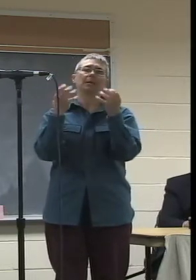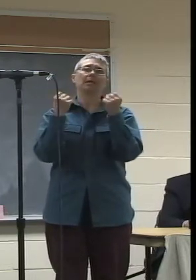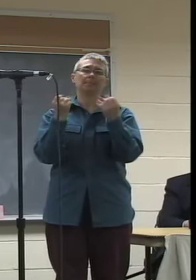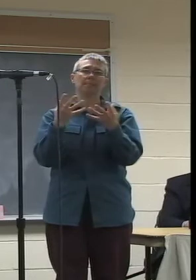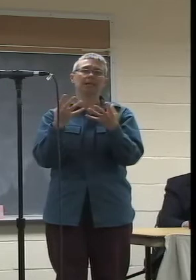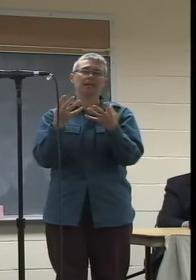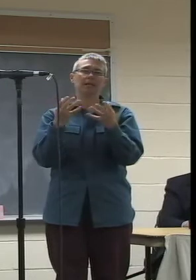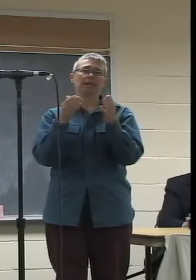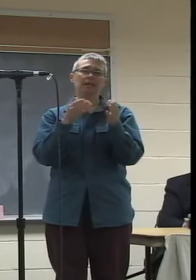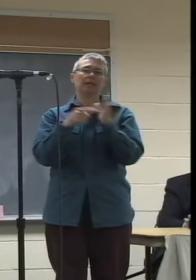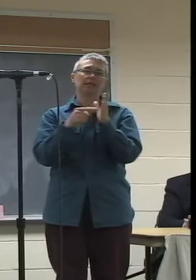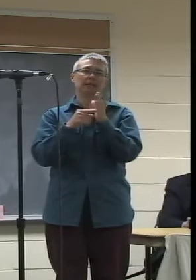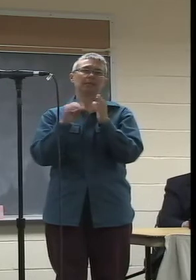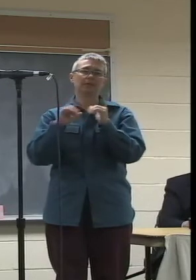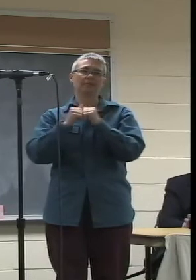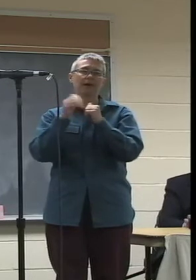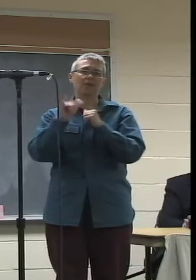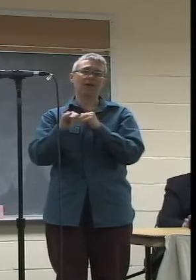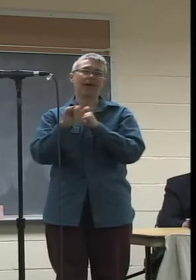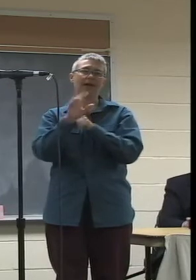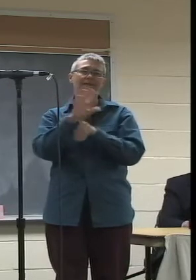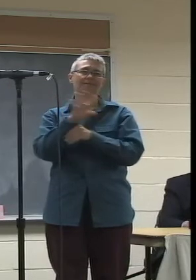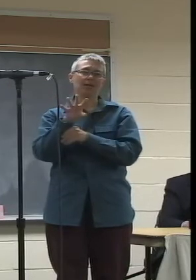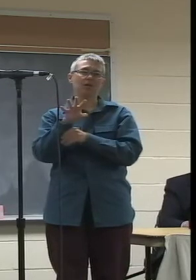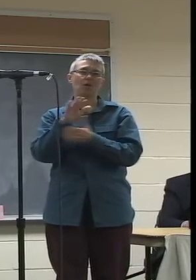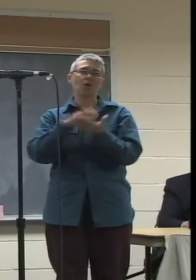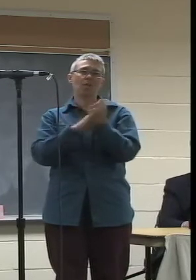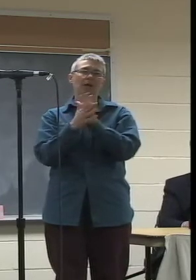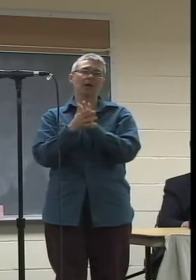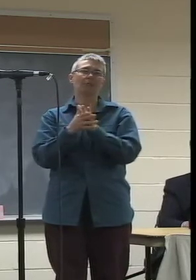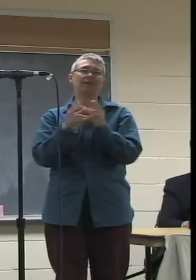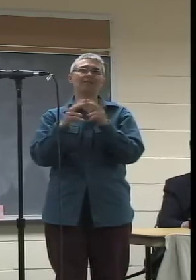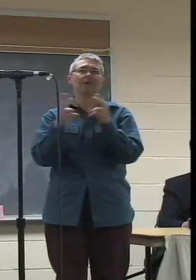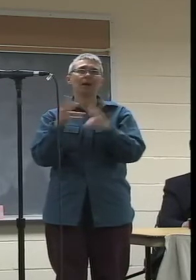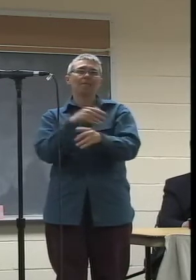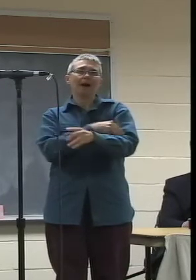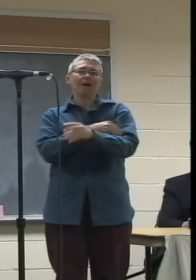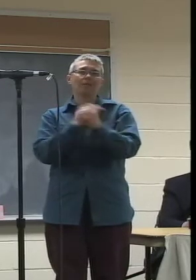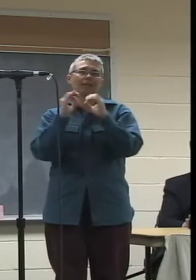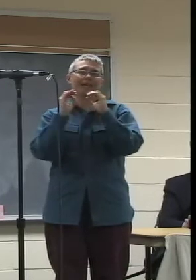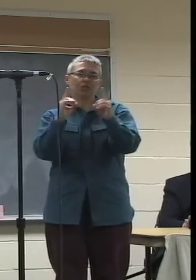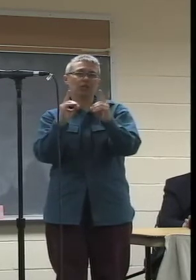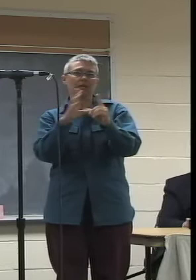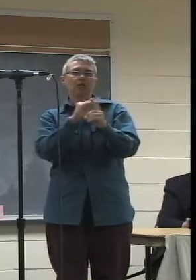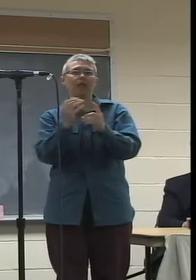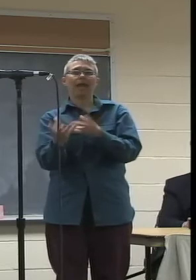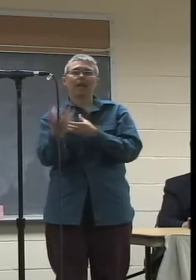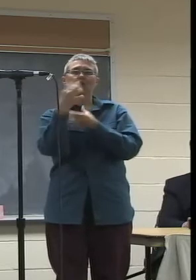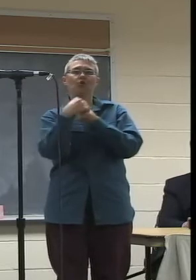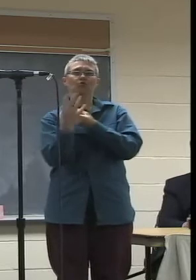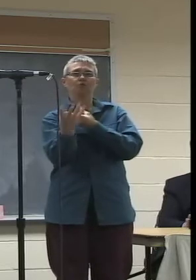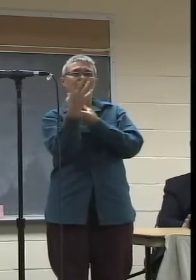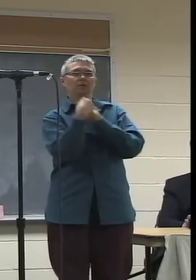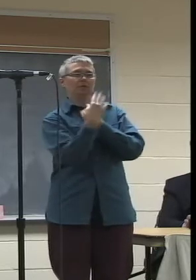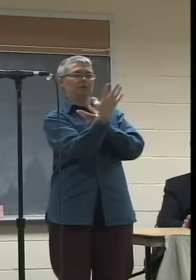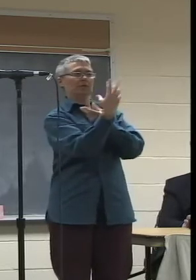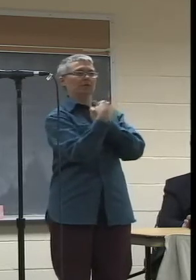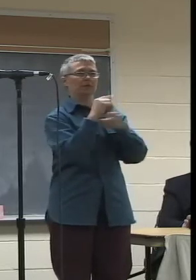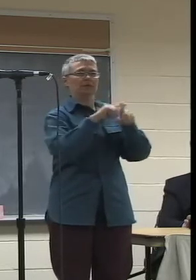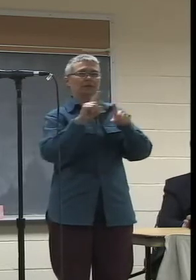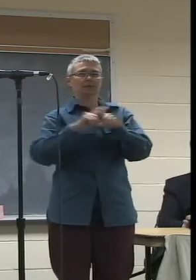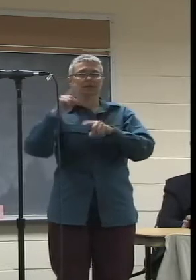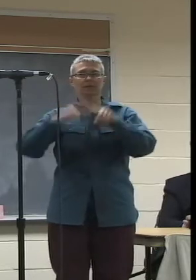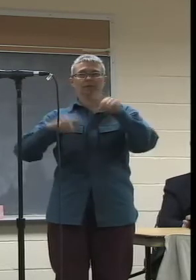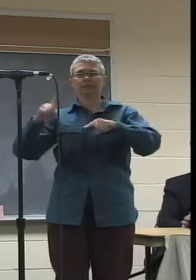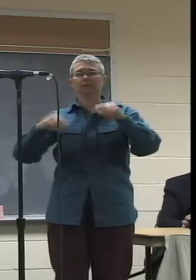video content really has powerful educational, inclusive properties that I just wanted to emphasize. Paradise